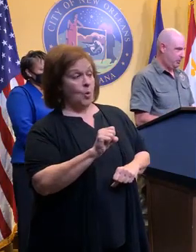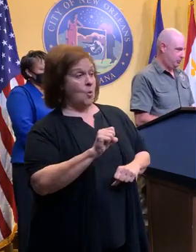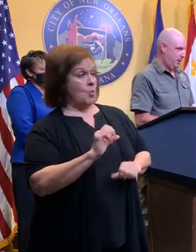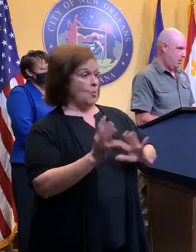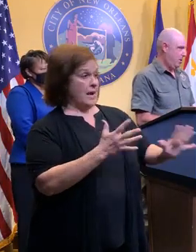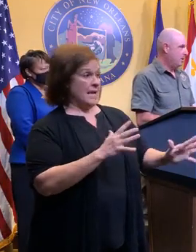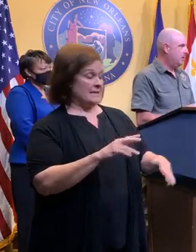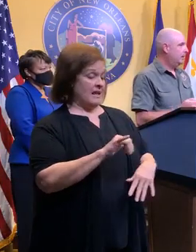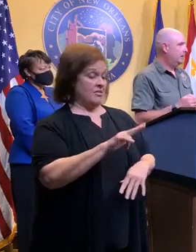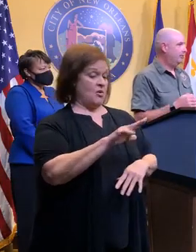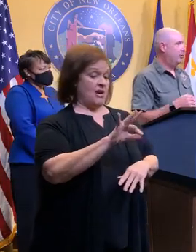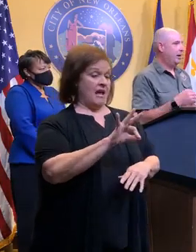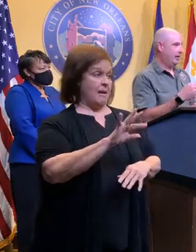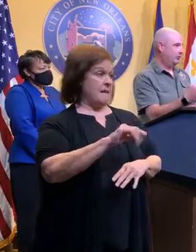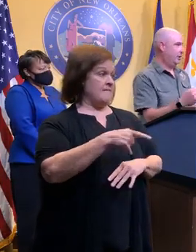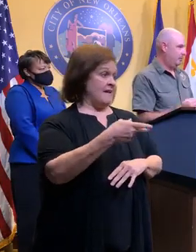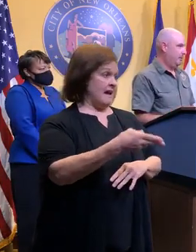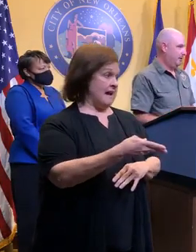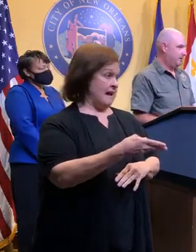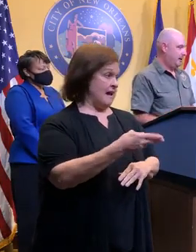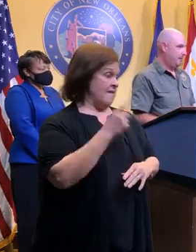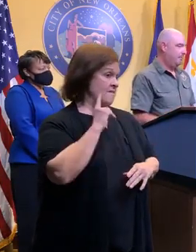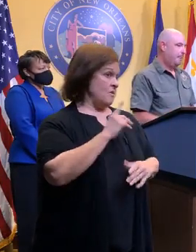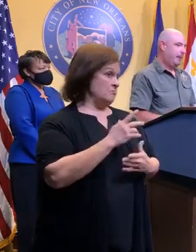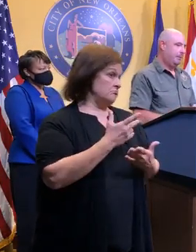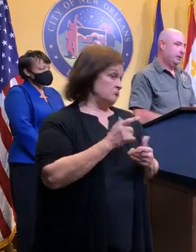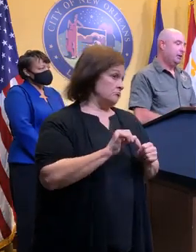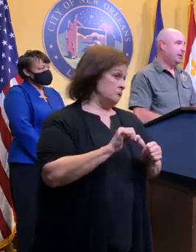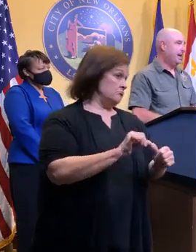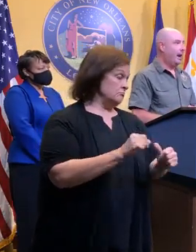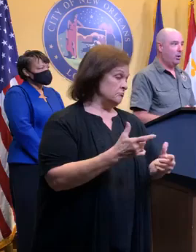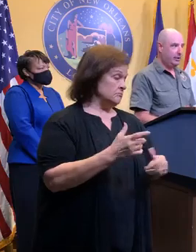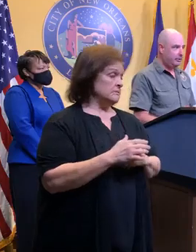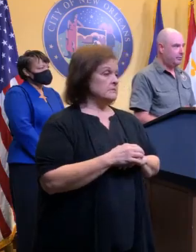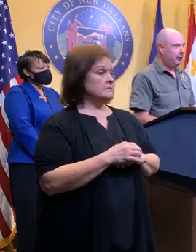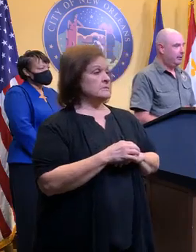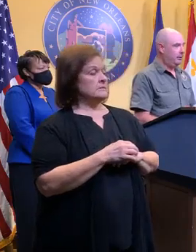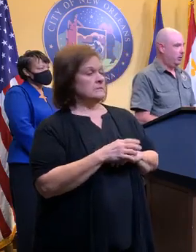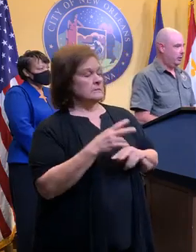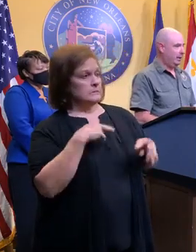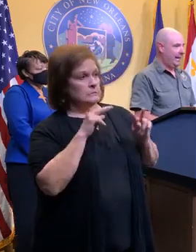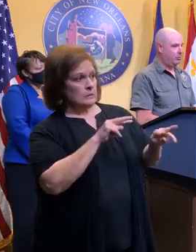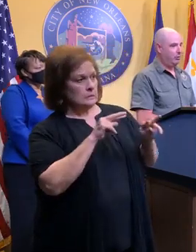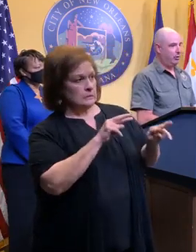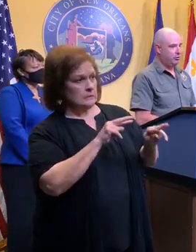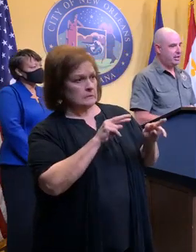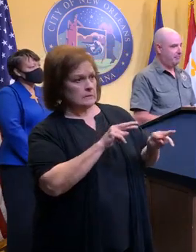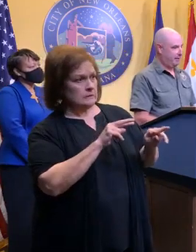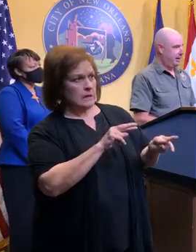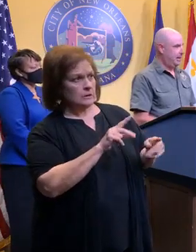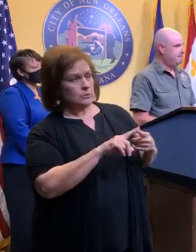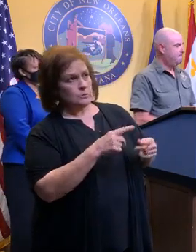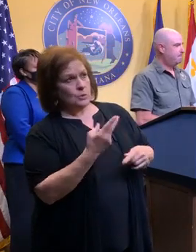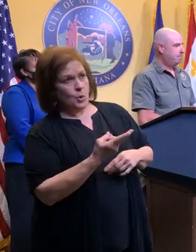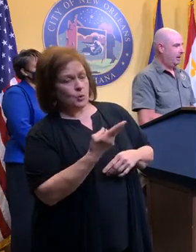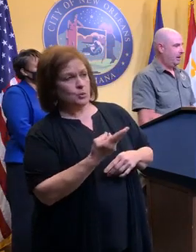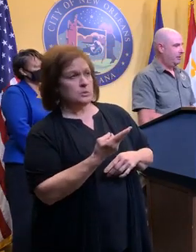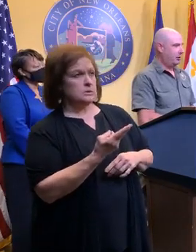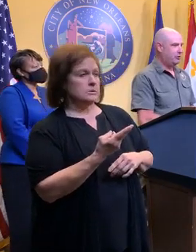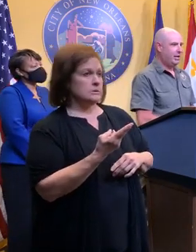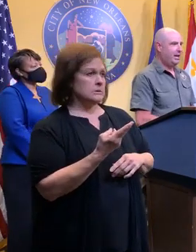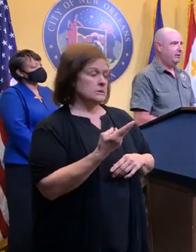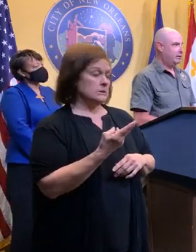which is 39 miles per hour, uh, for an extended period of time. I've been looking at the hourlies that we're looking at through Thursday and Friday.